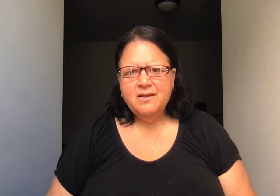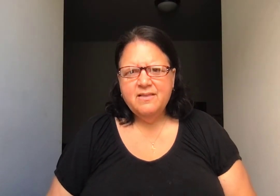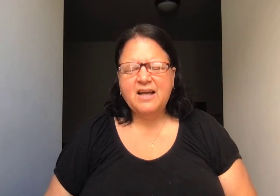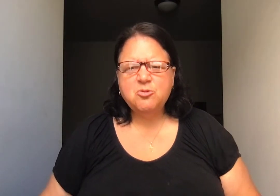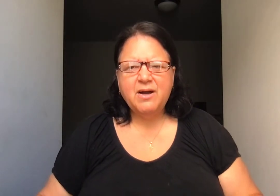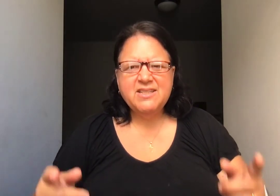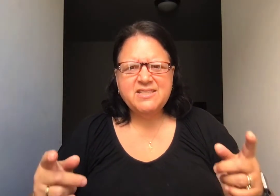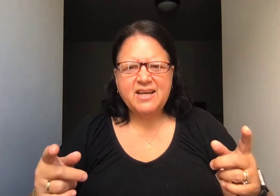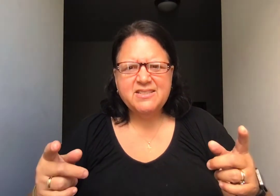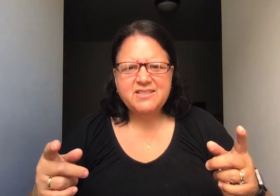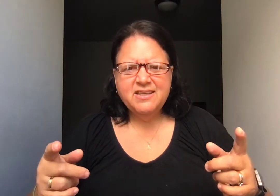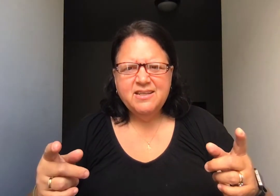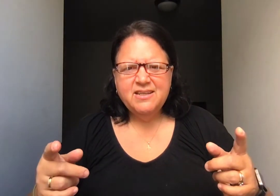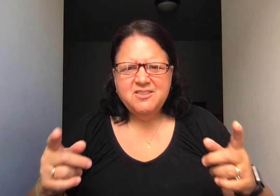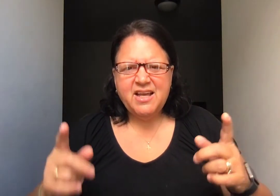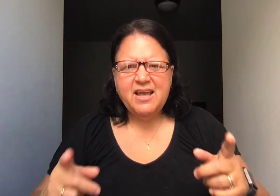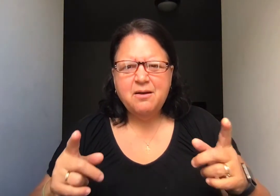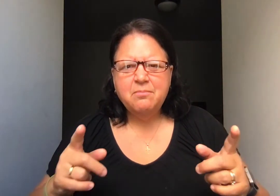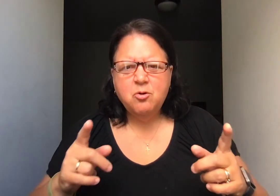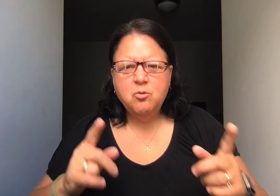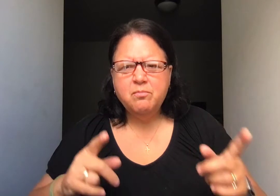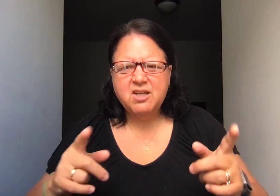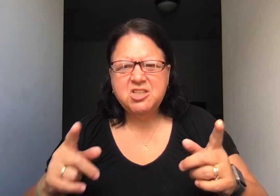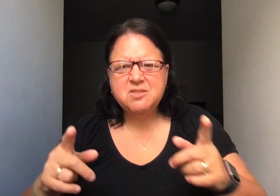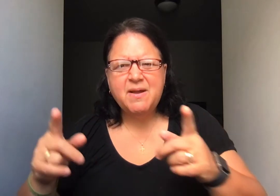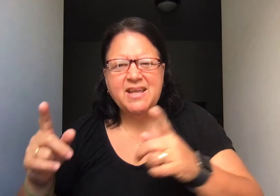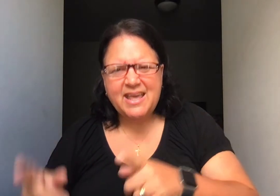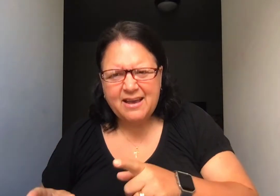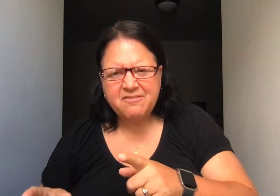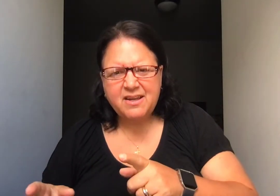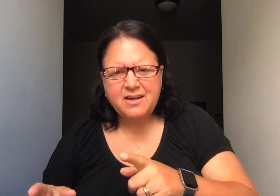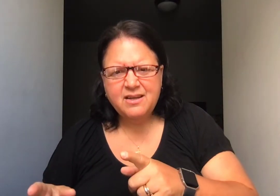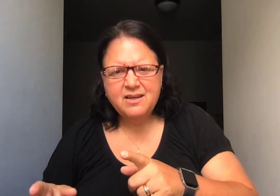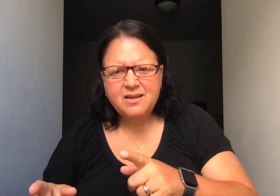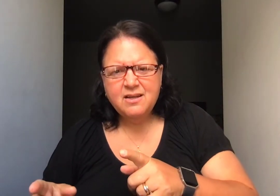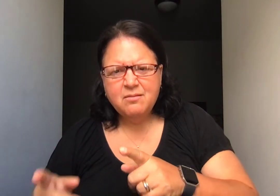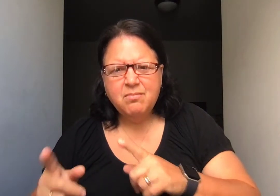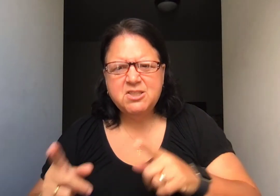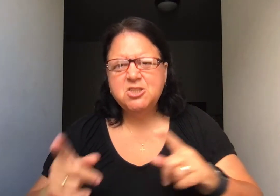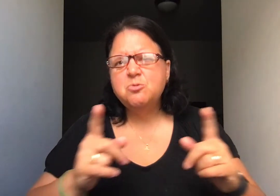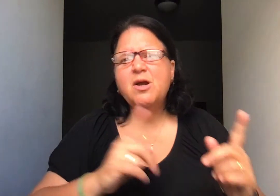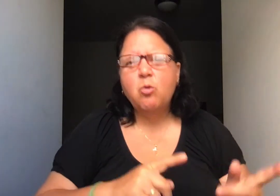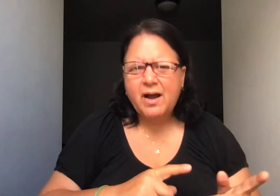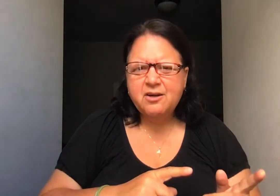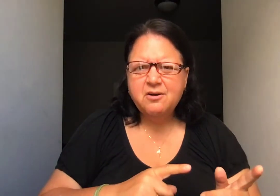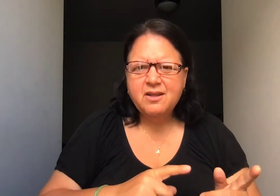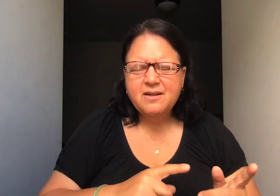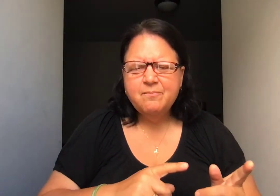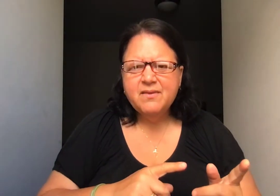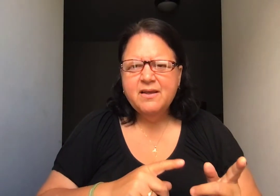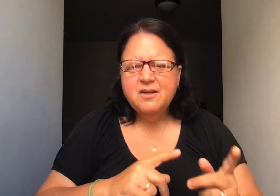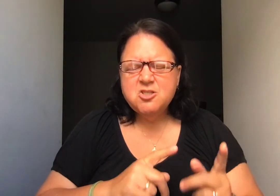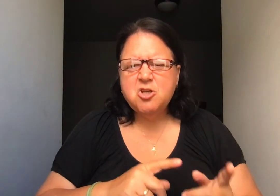That's why it says, to him who much has been given, much is required. So